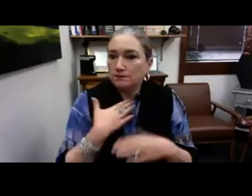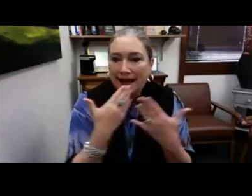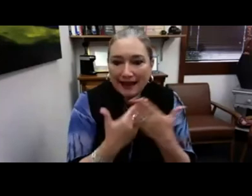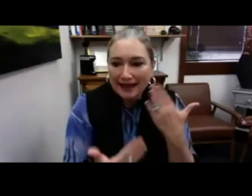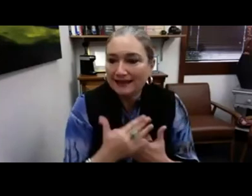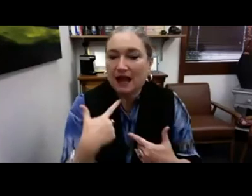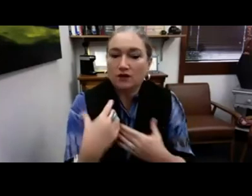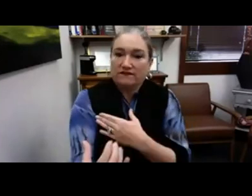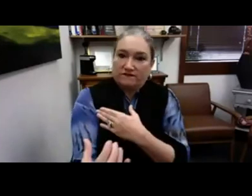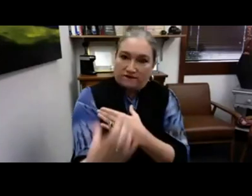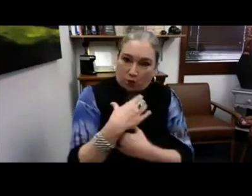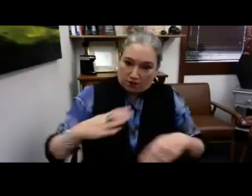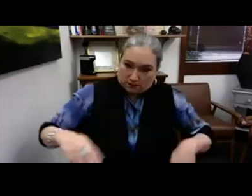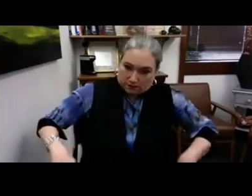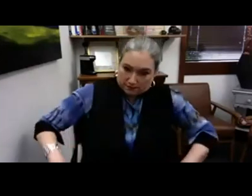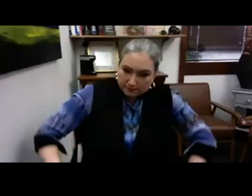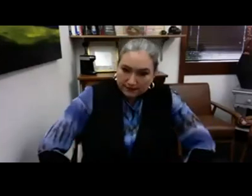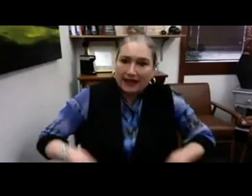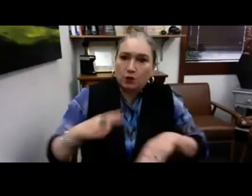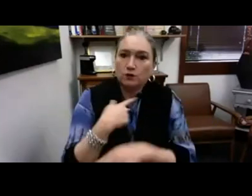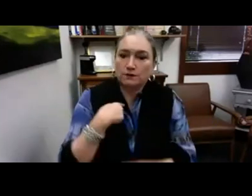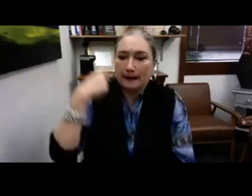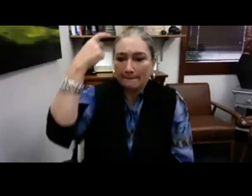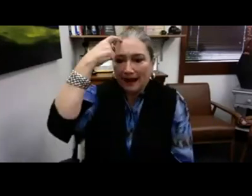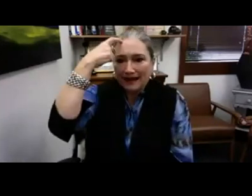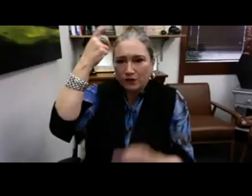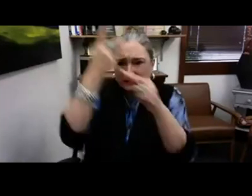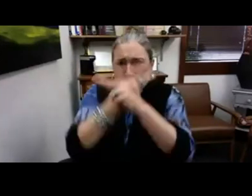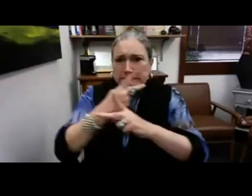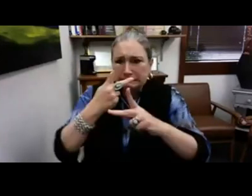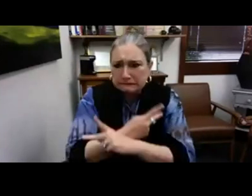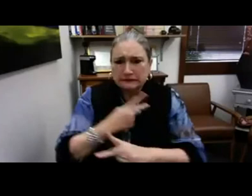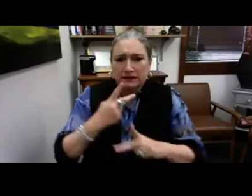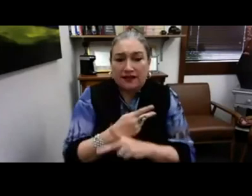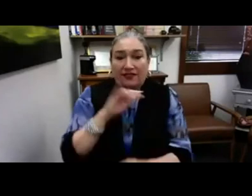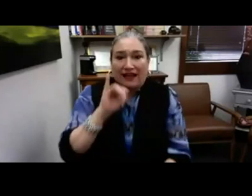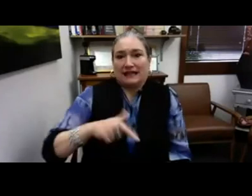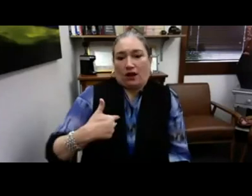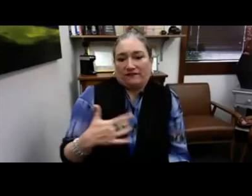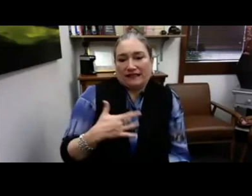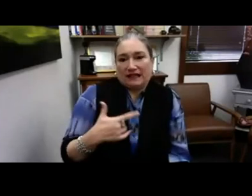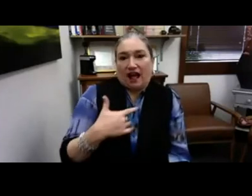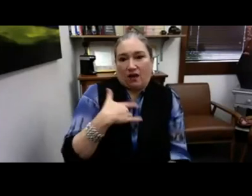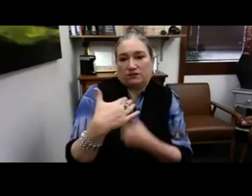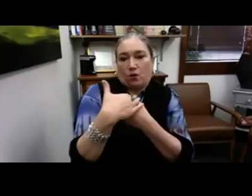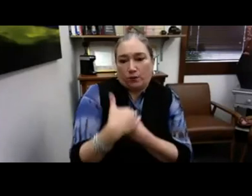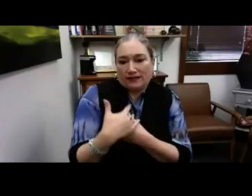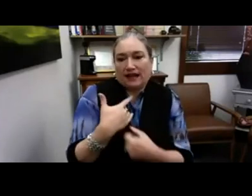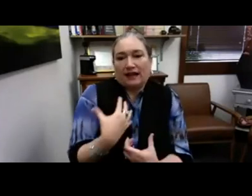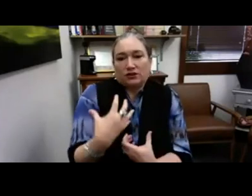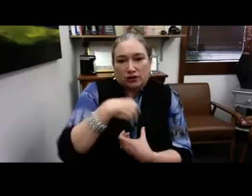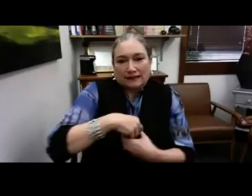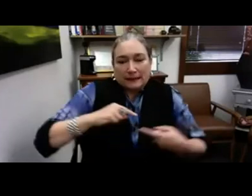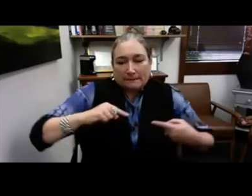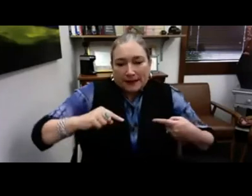didn't use sign language and they didn't want me to use my hands. I was forced to put my hands in my pockets and think